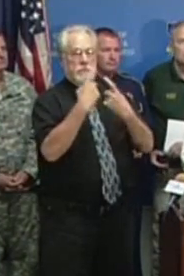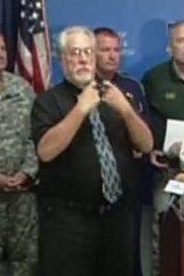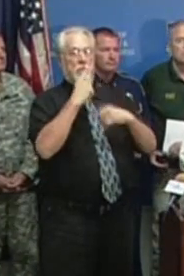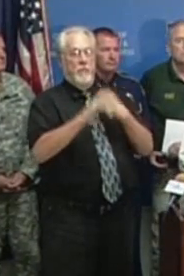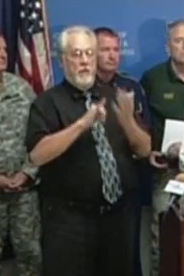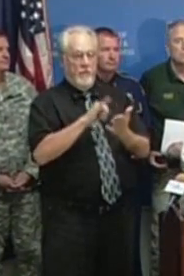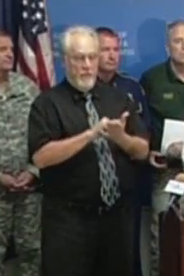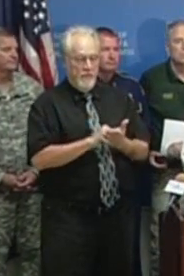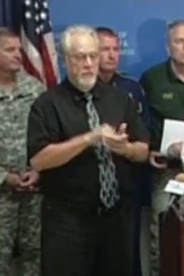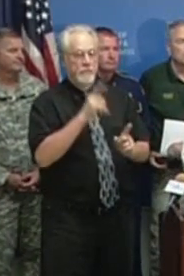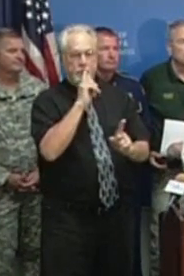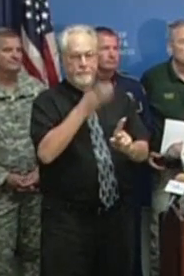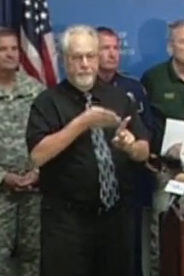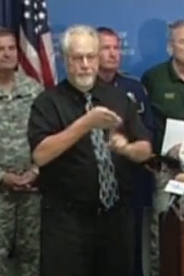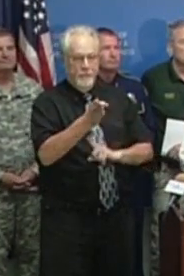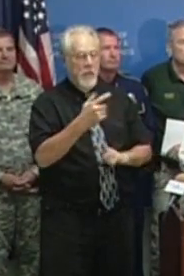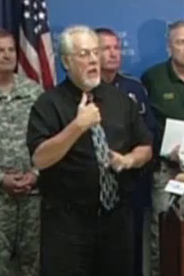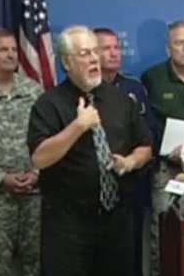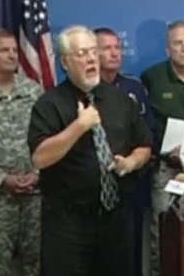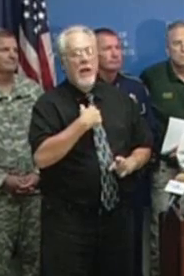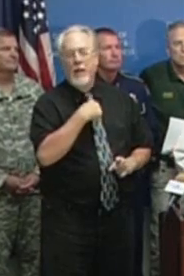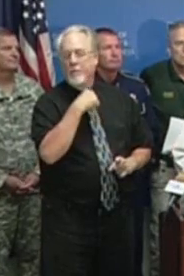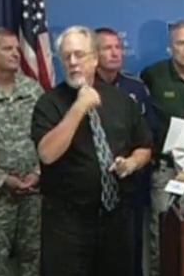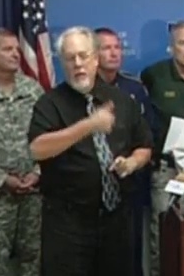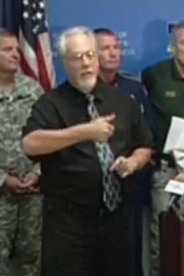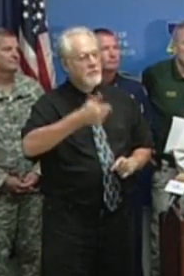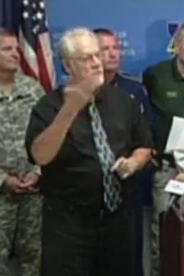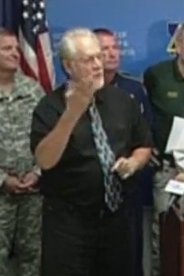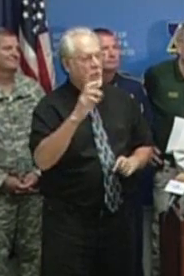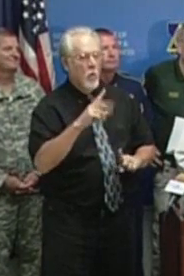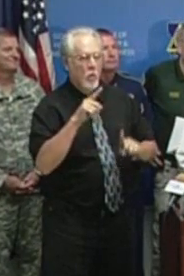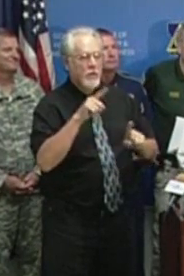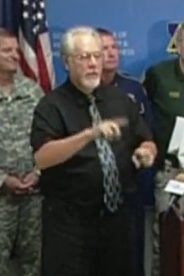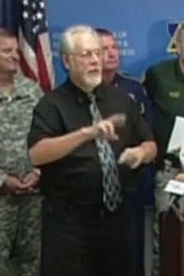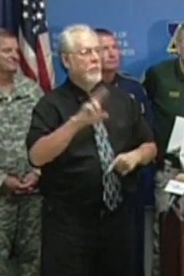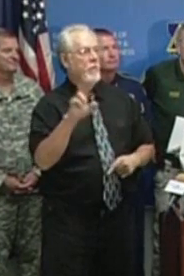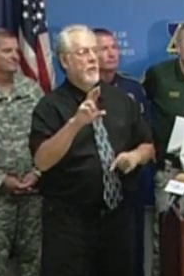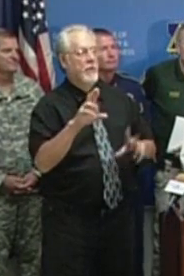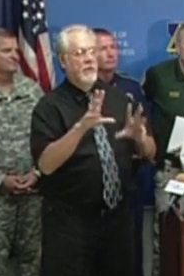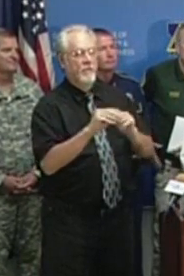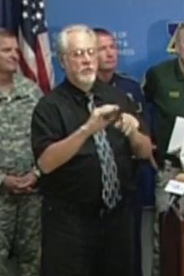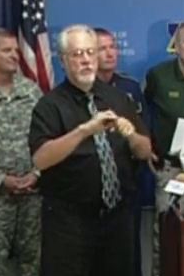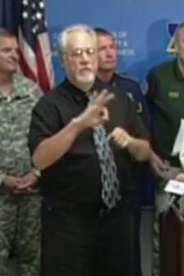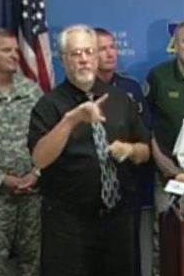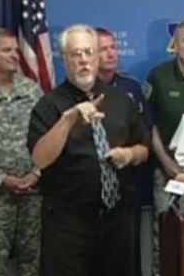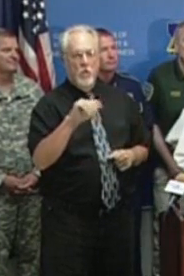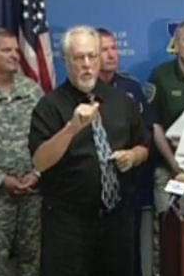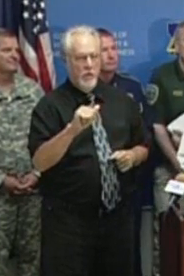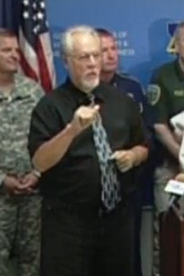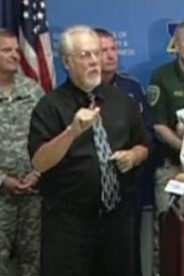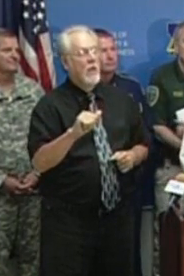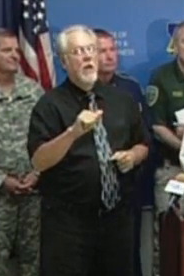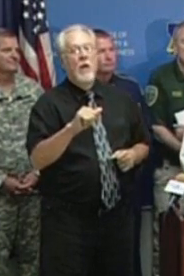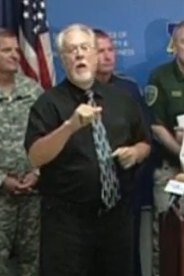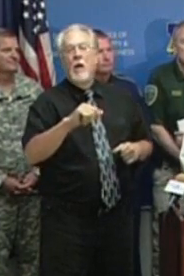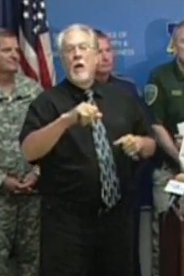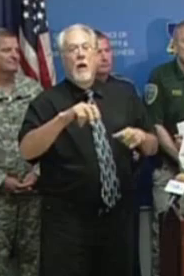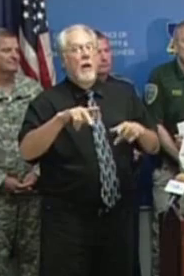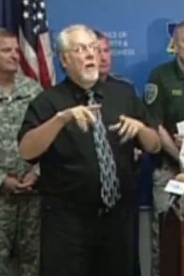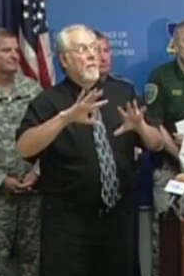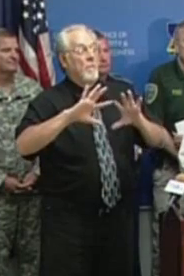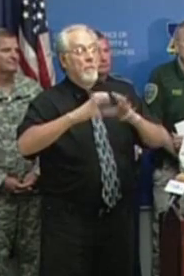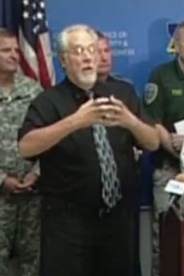on this. Let me get one thing out of the way. I will not be speaking or attending a Republican convention in Florida. Certainly party conventions are